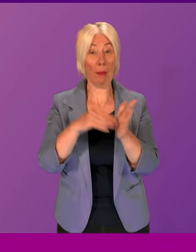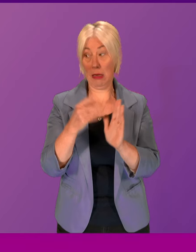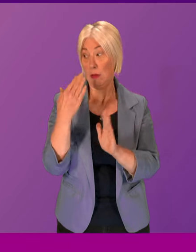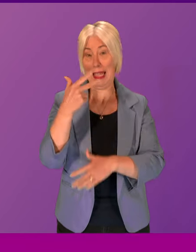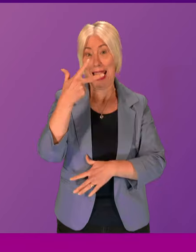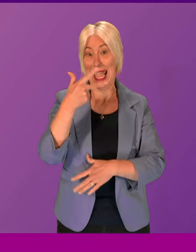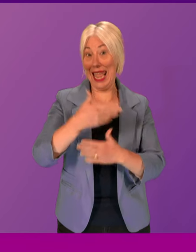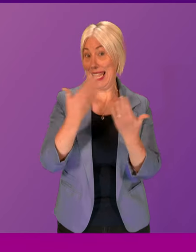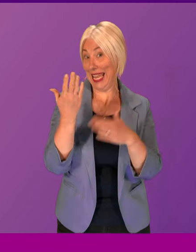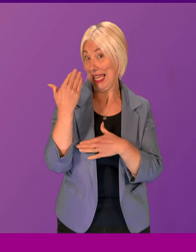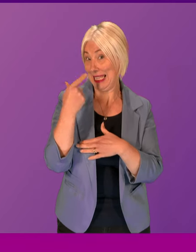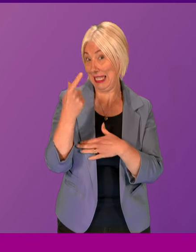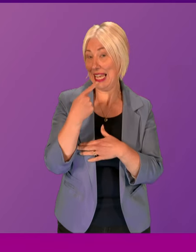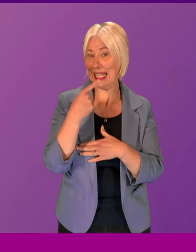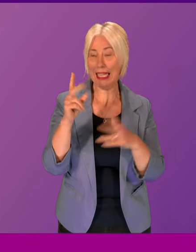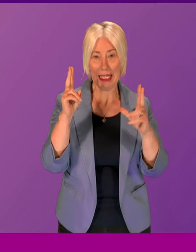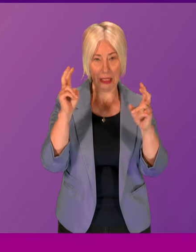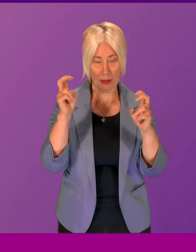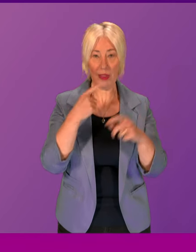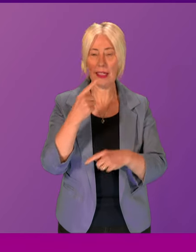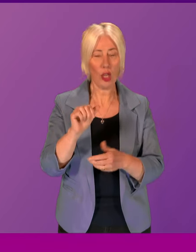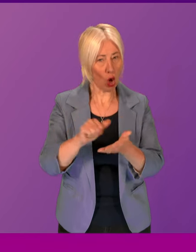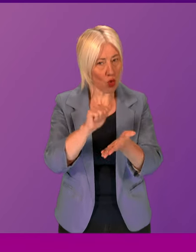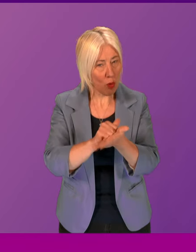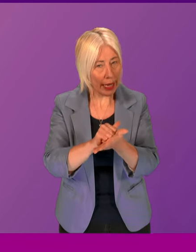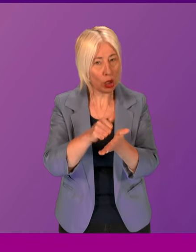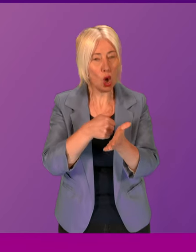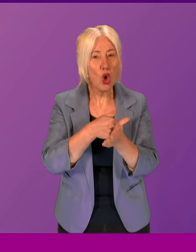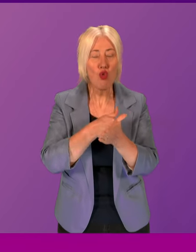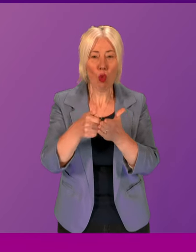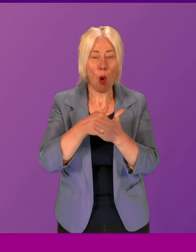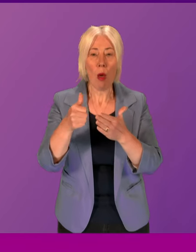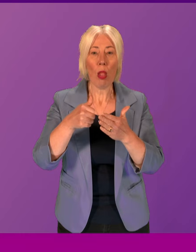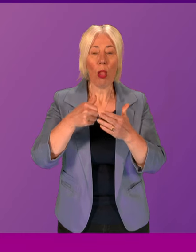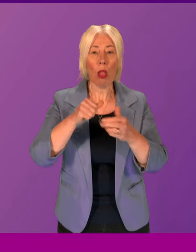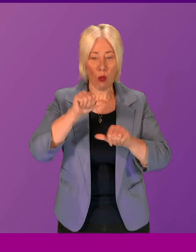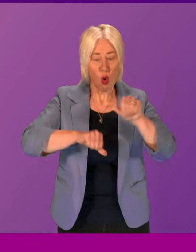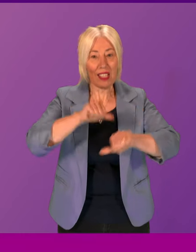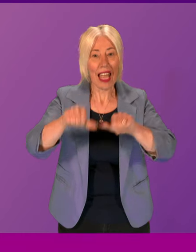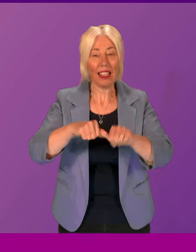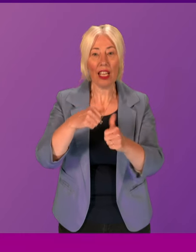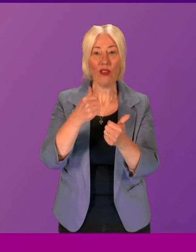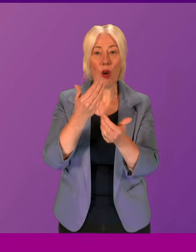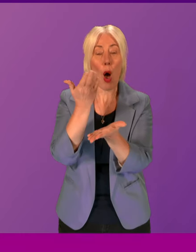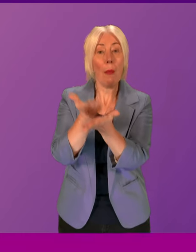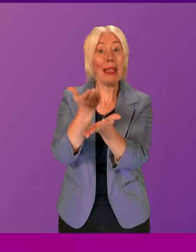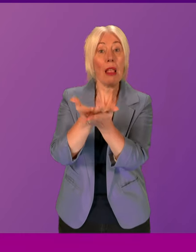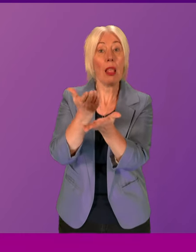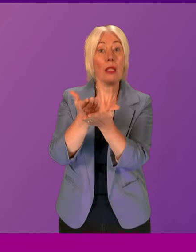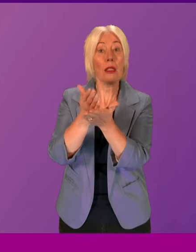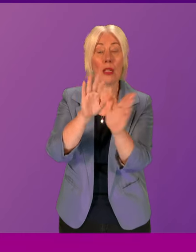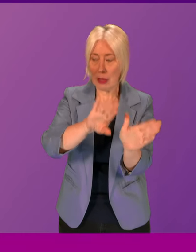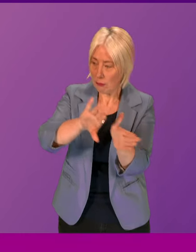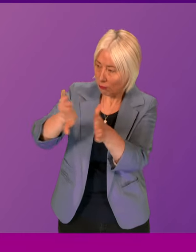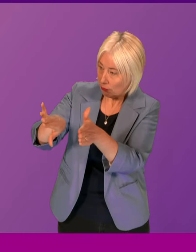ago, he said, and I quote, it is right that normal processes for appeals are set aside. But in a statement this